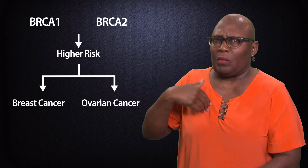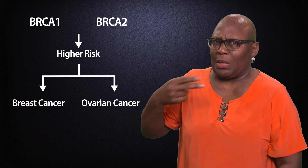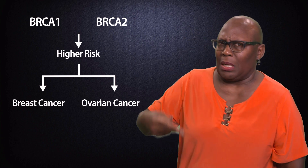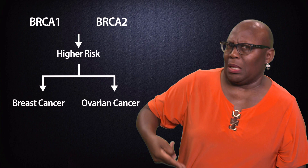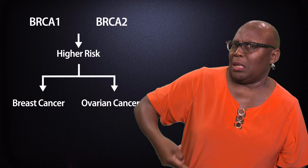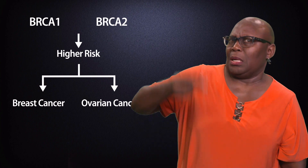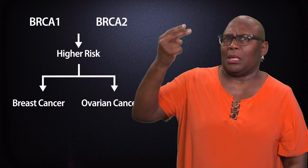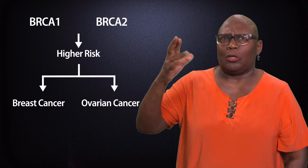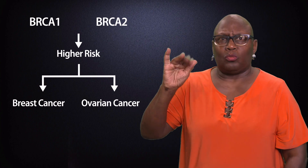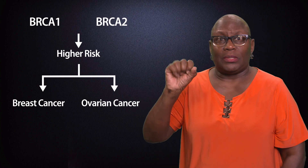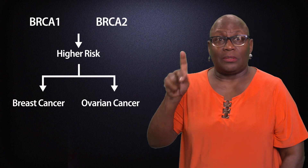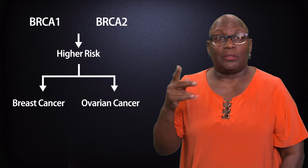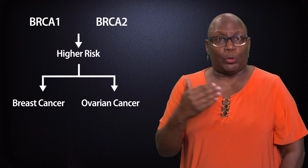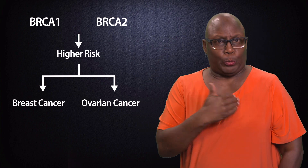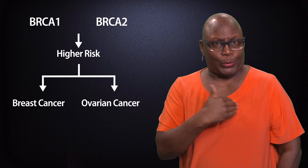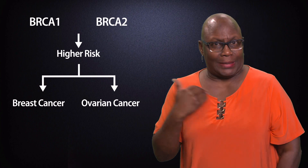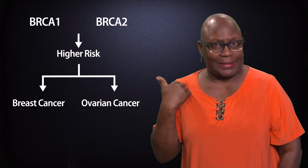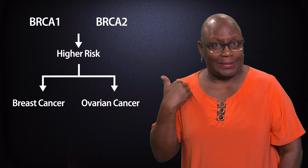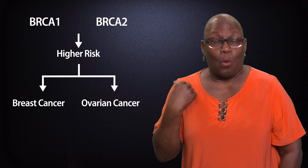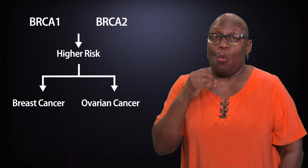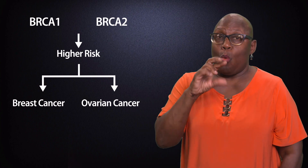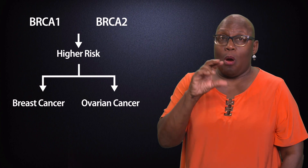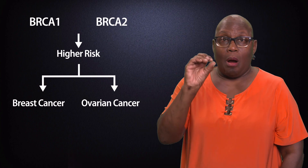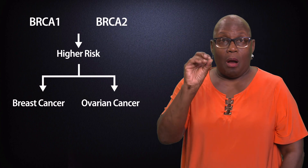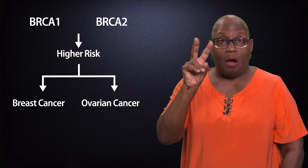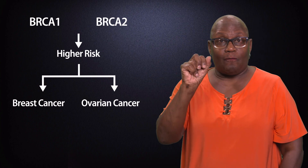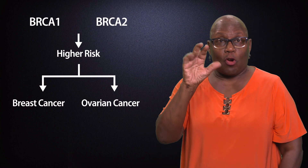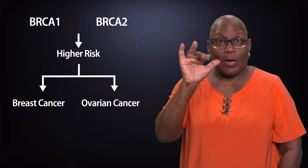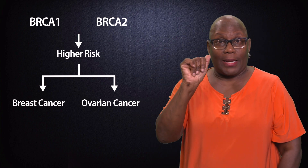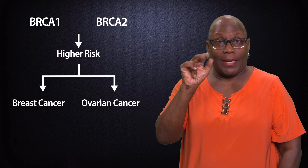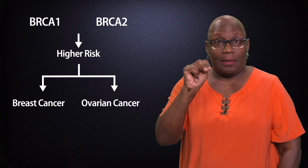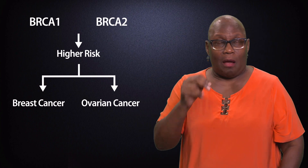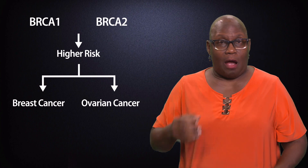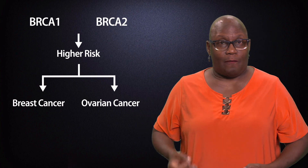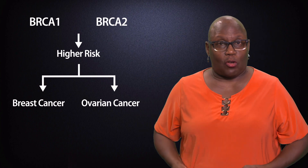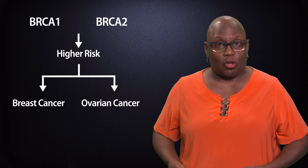very high risk of breast cancer or ovarian cancer.